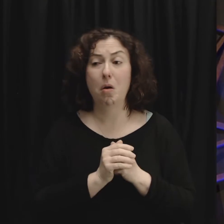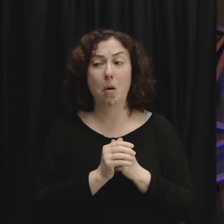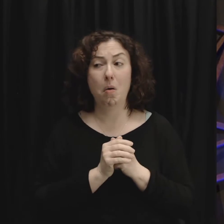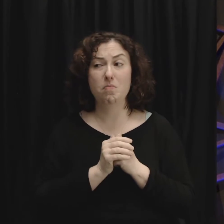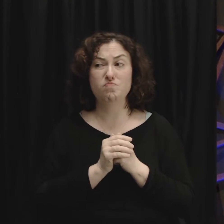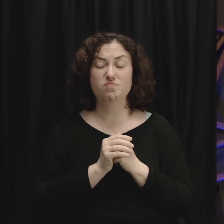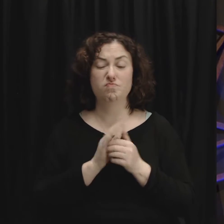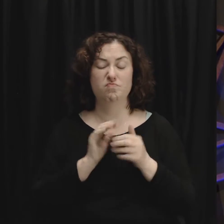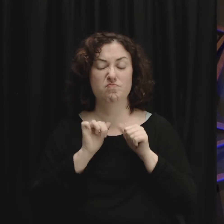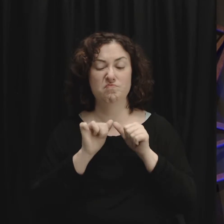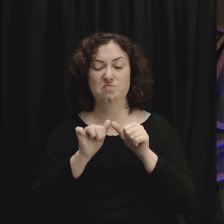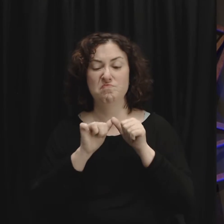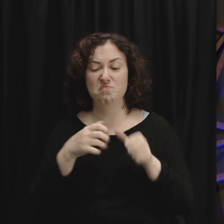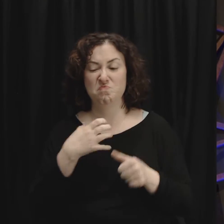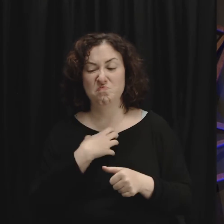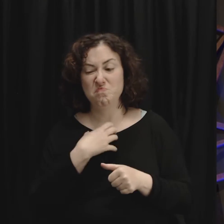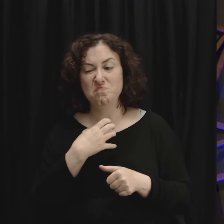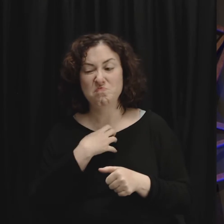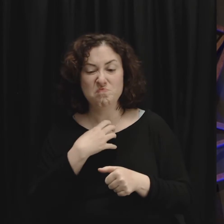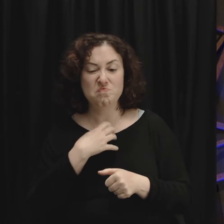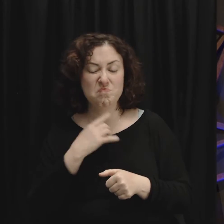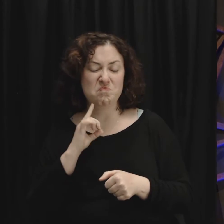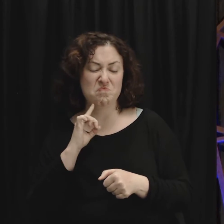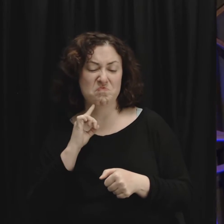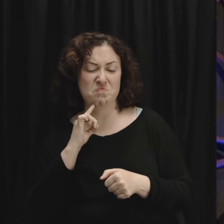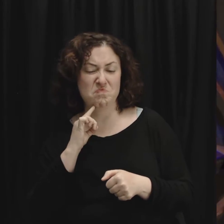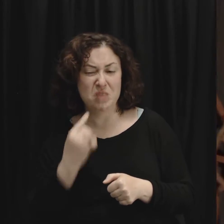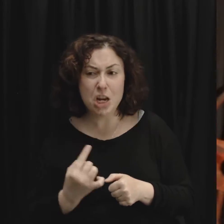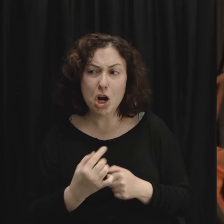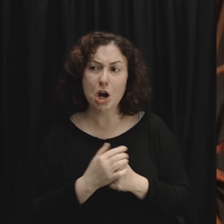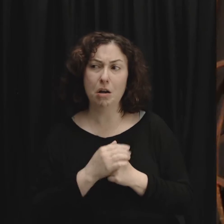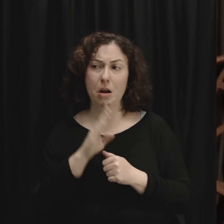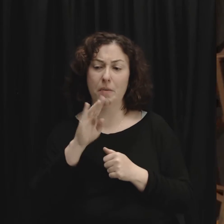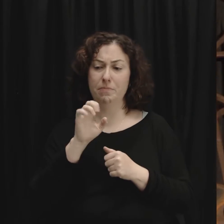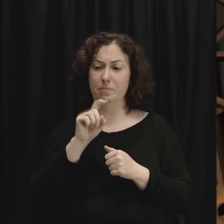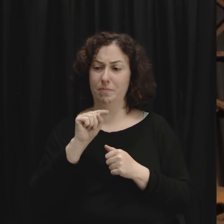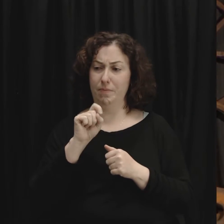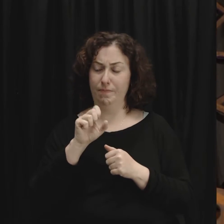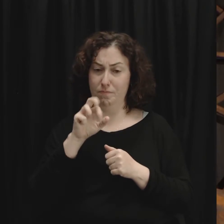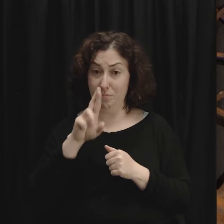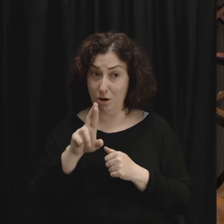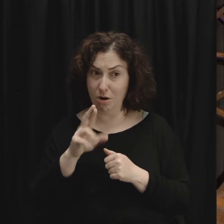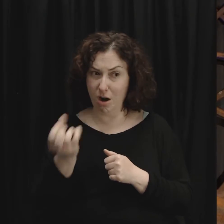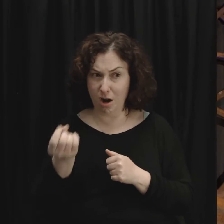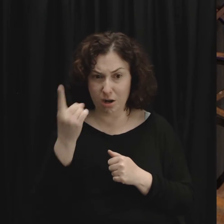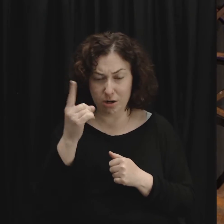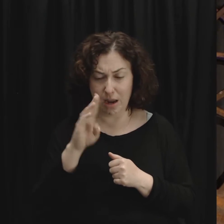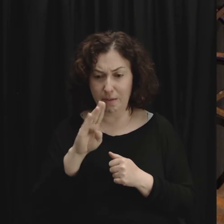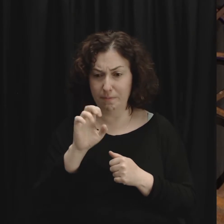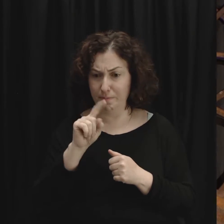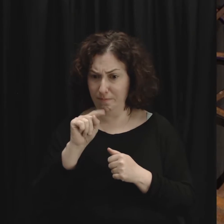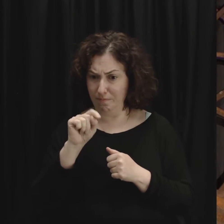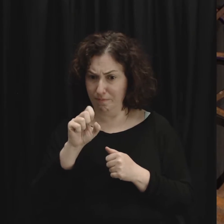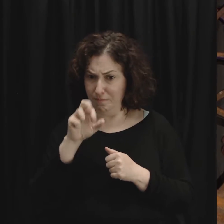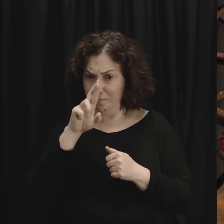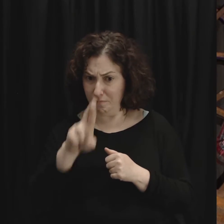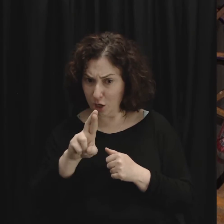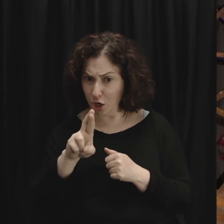grudges and bitterness. Again, remember, like we need to learn to view bitterness like ringworm and pink eye. Like